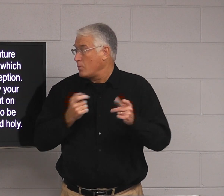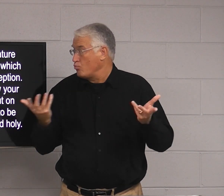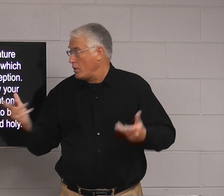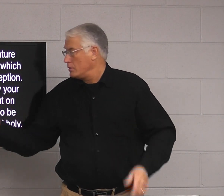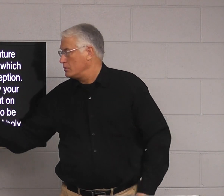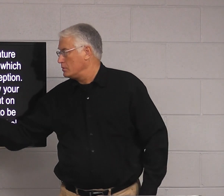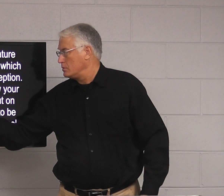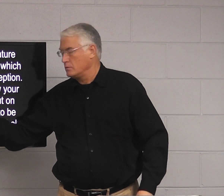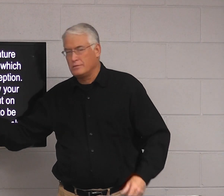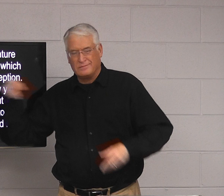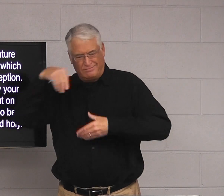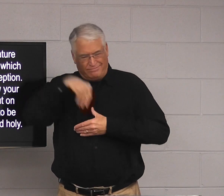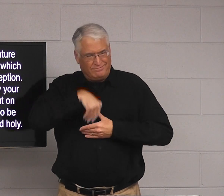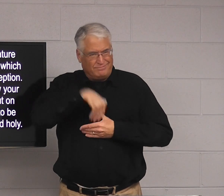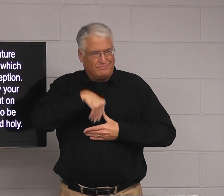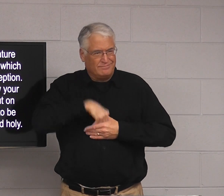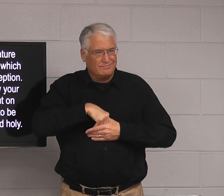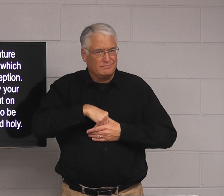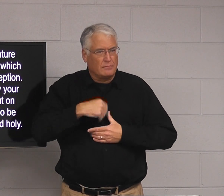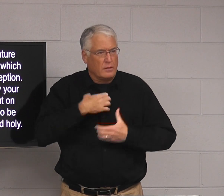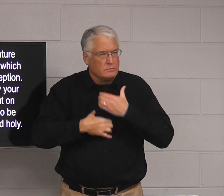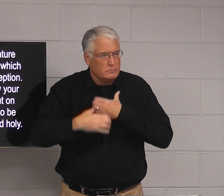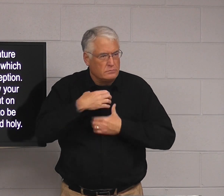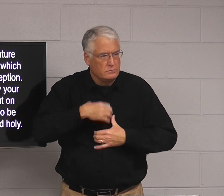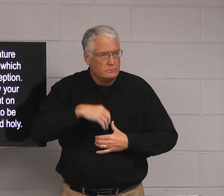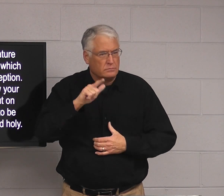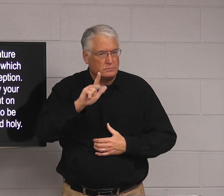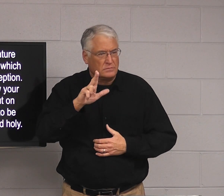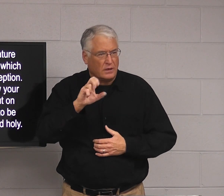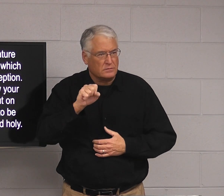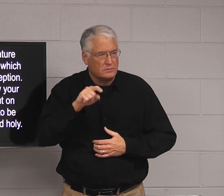was corrupted inside by lust.